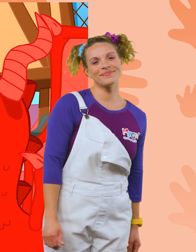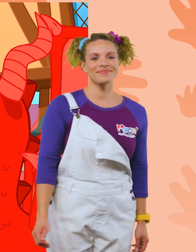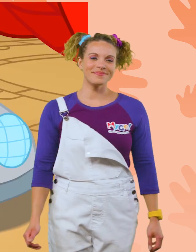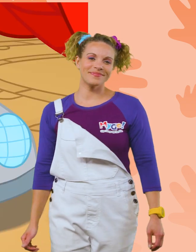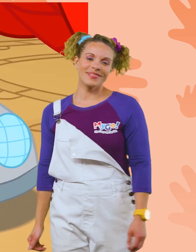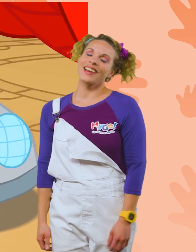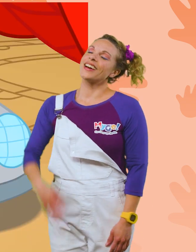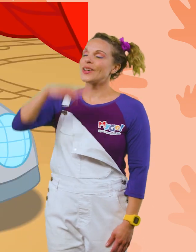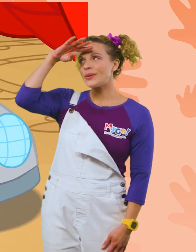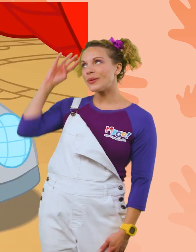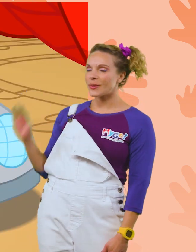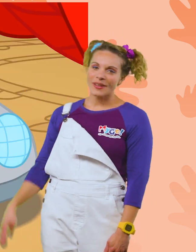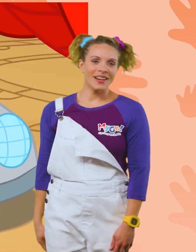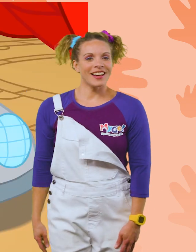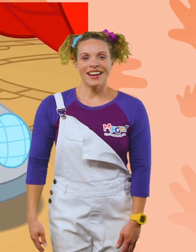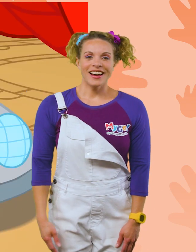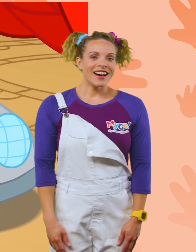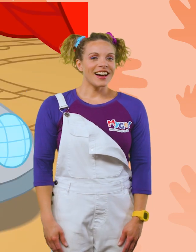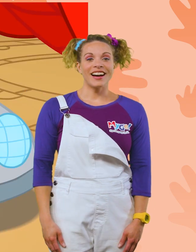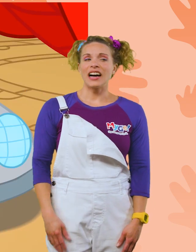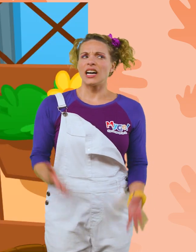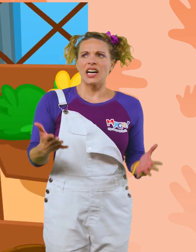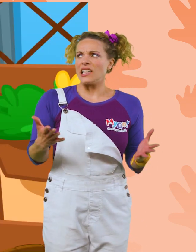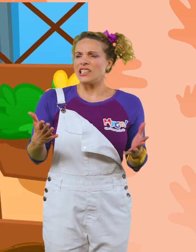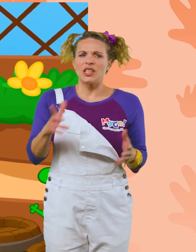Oh! Hey, you! Uh, who is this?